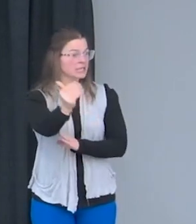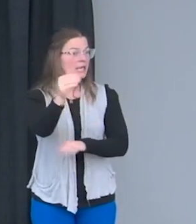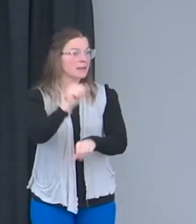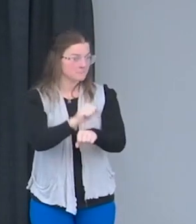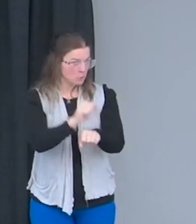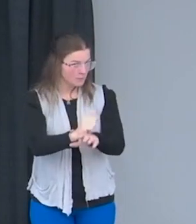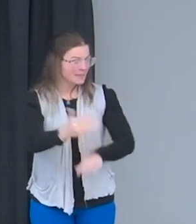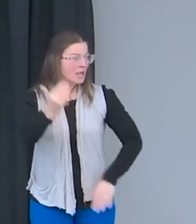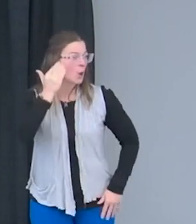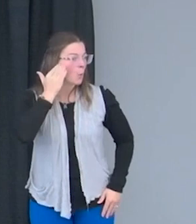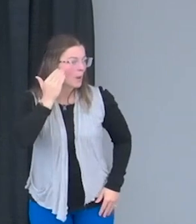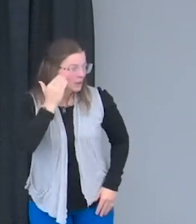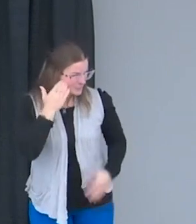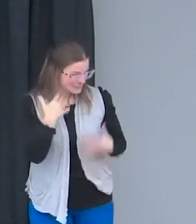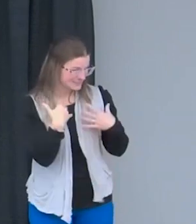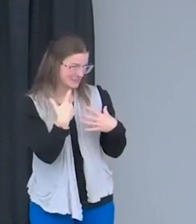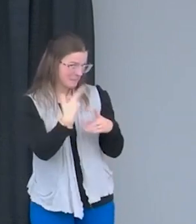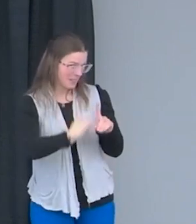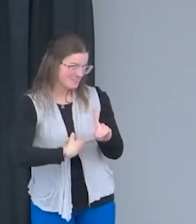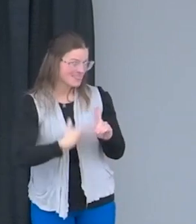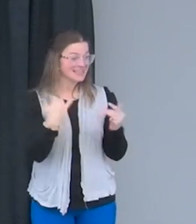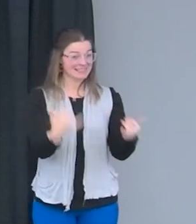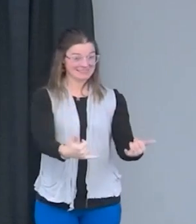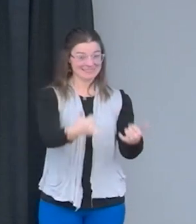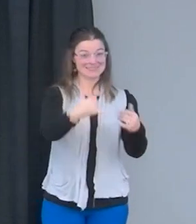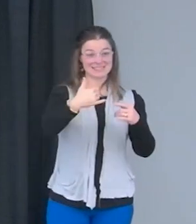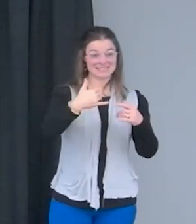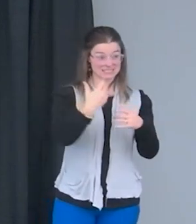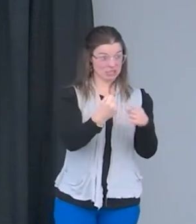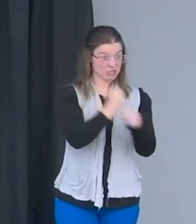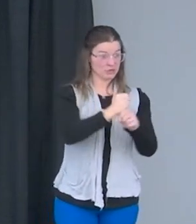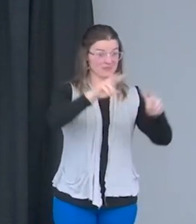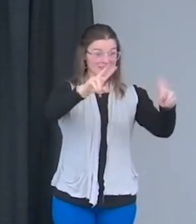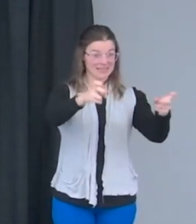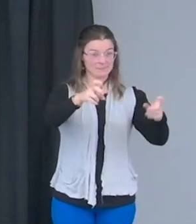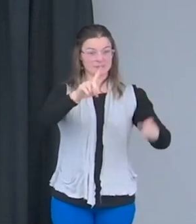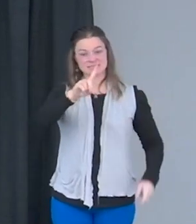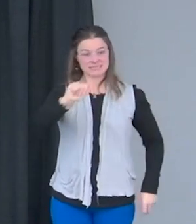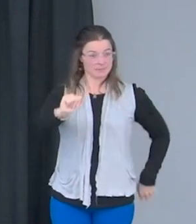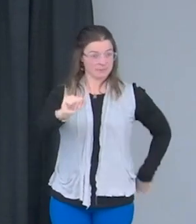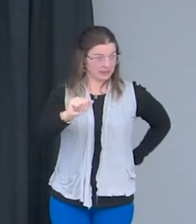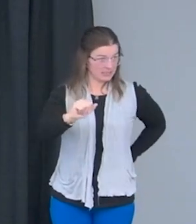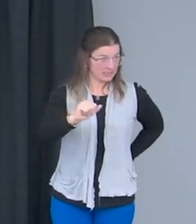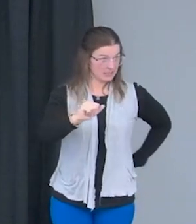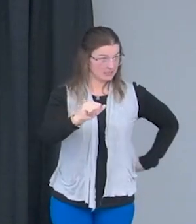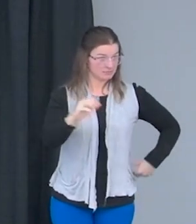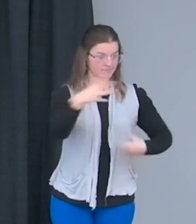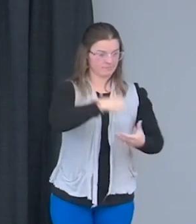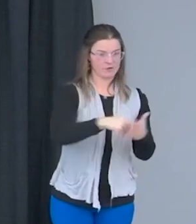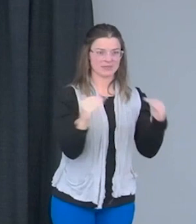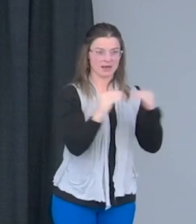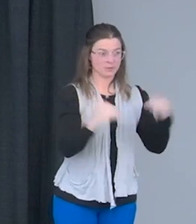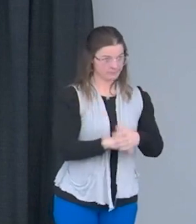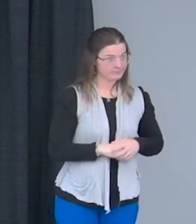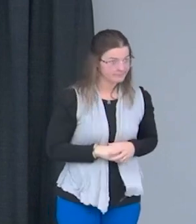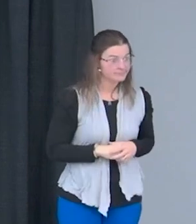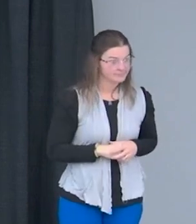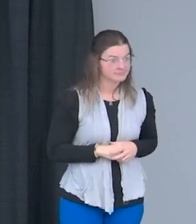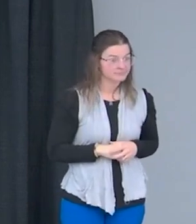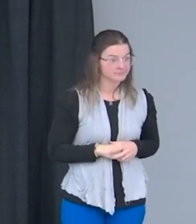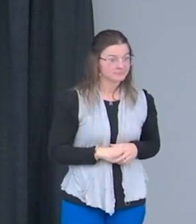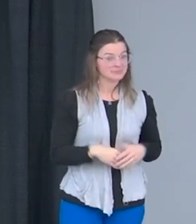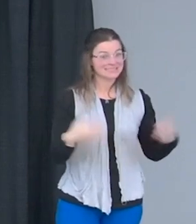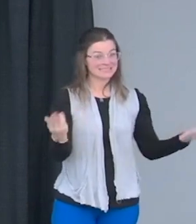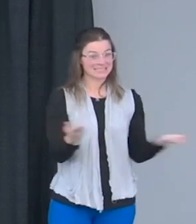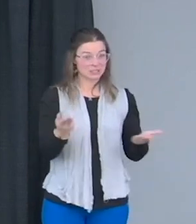theme is disability, which is part of the equity equation. So in